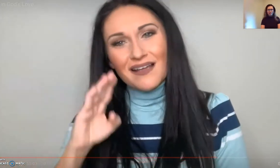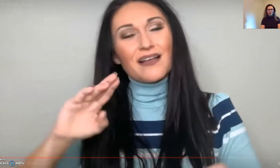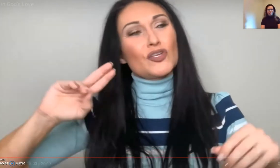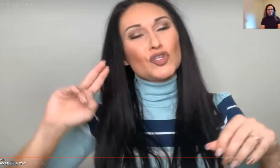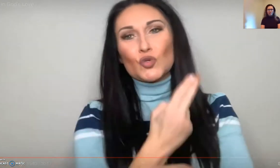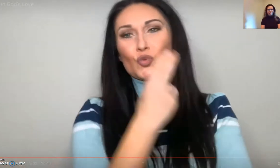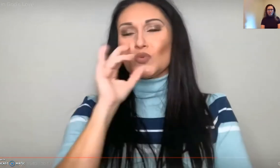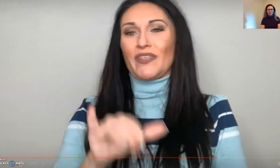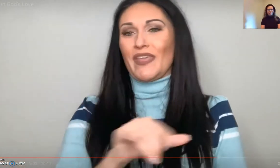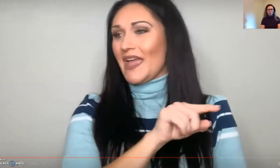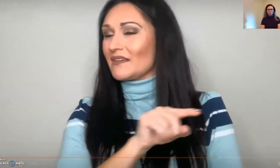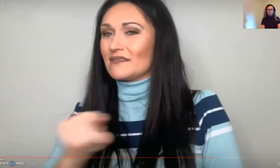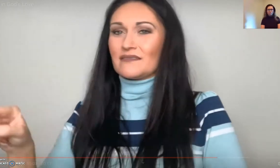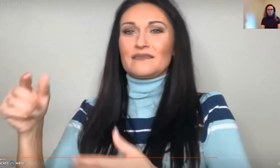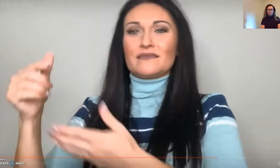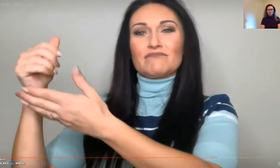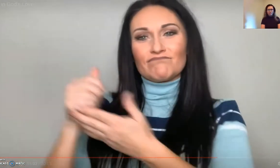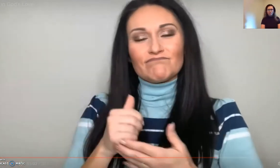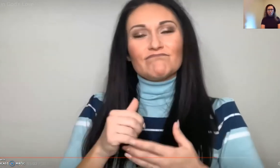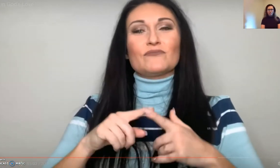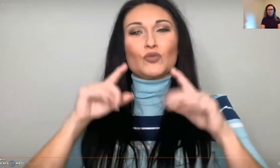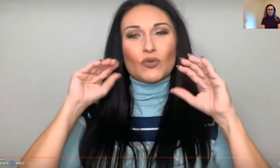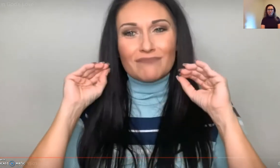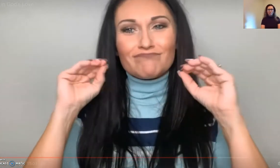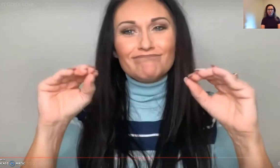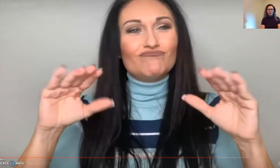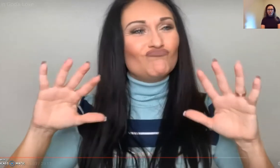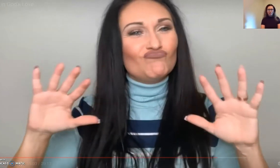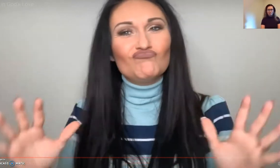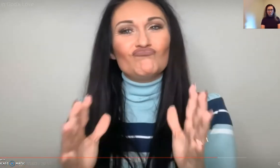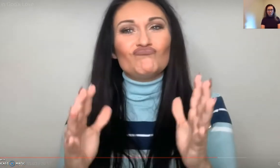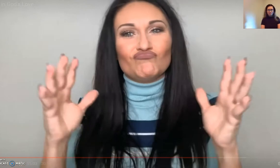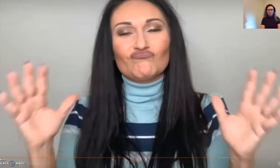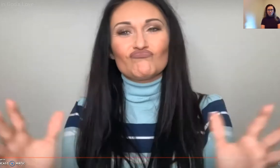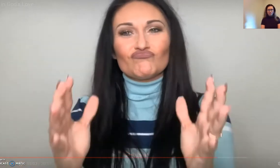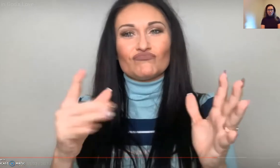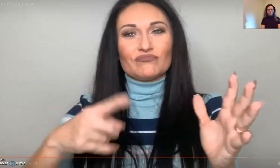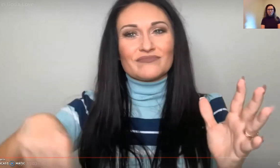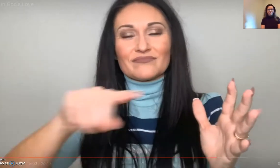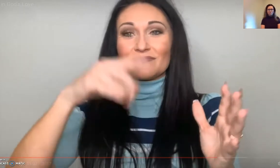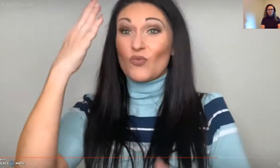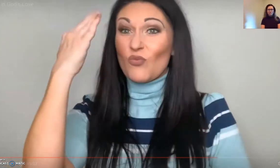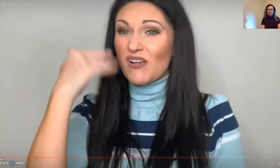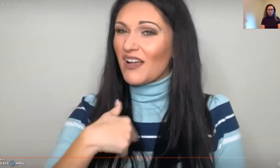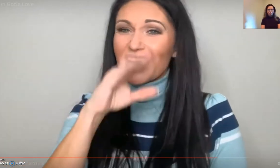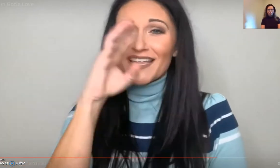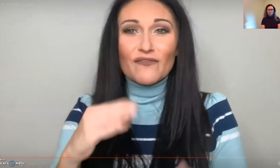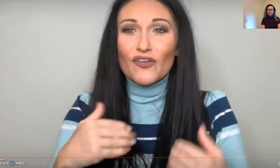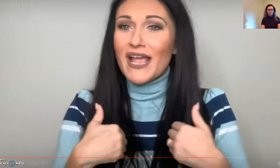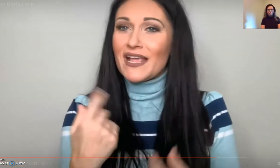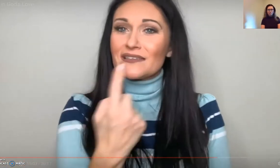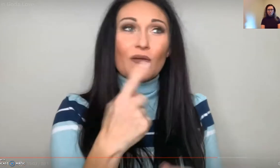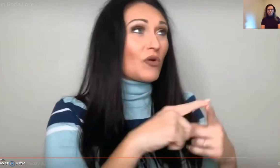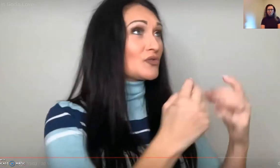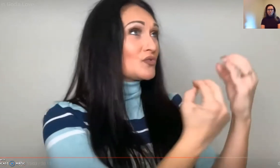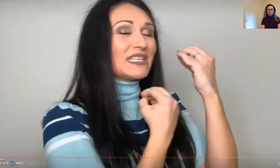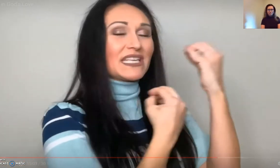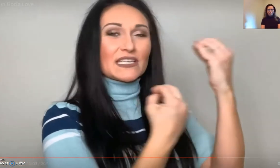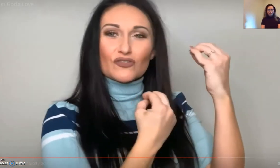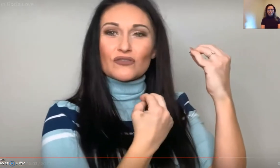can imagine it going negative, but God helps me. He teaches me and encourages me. And I